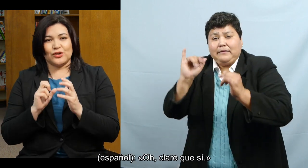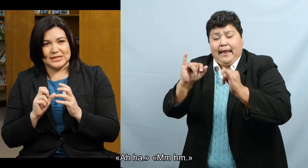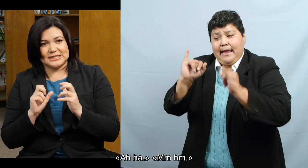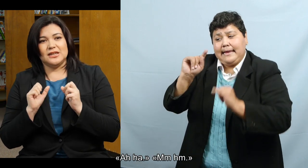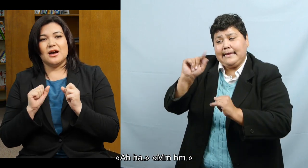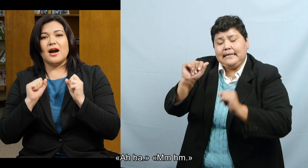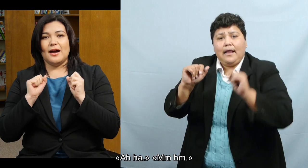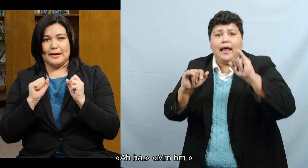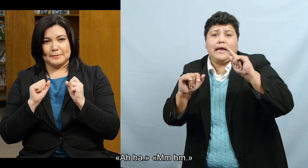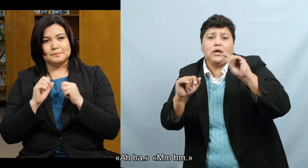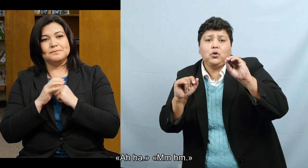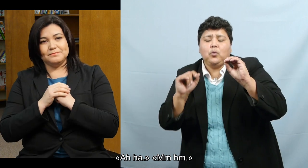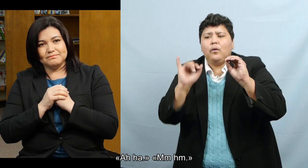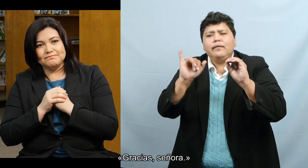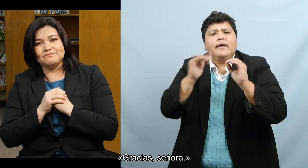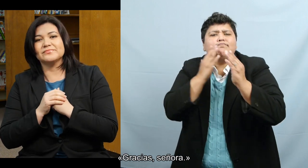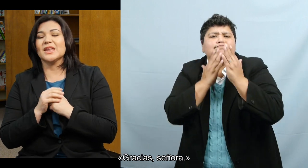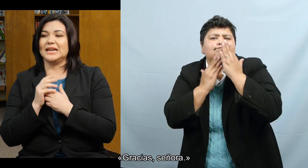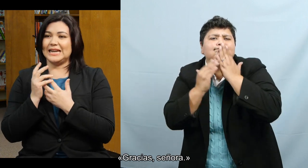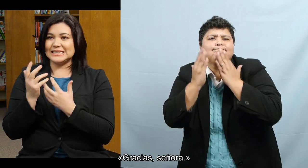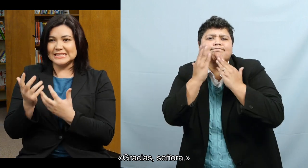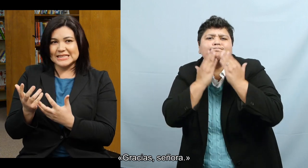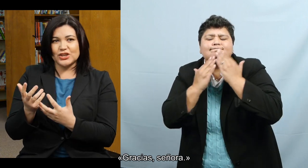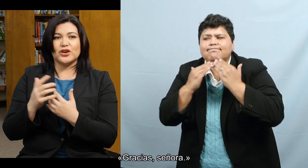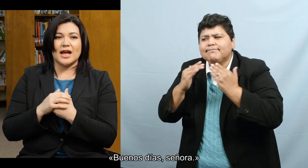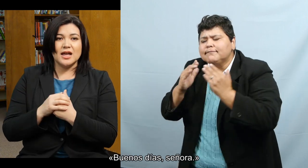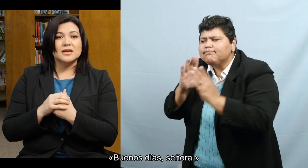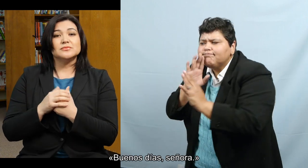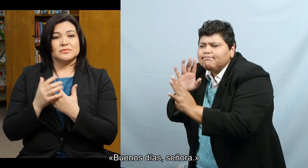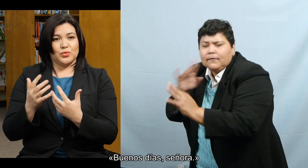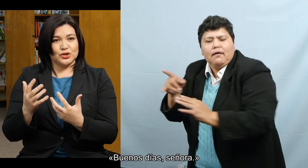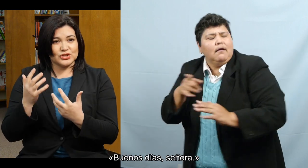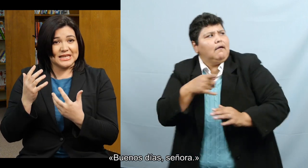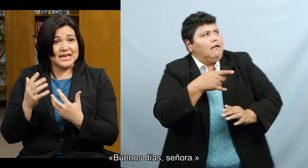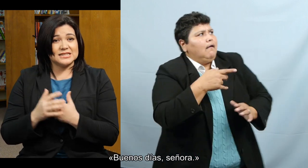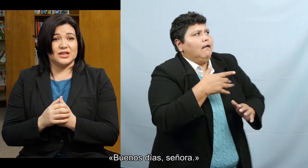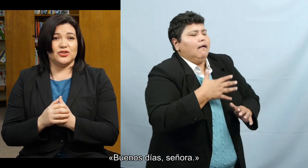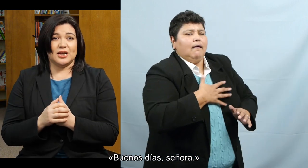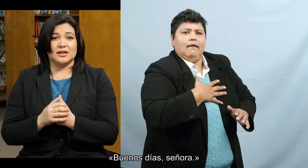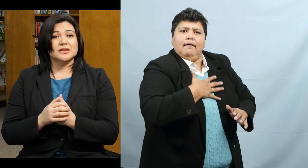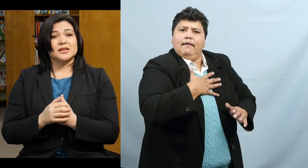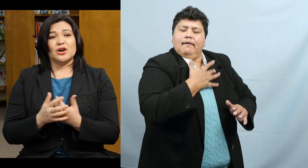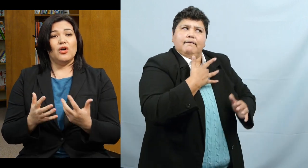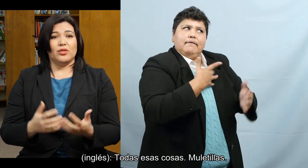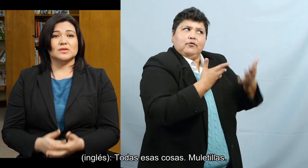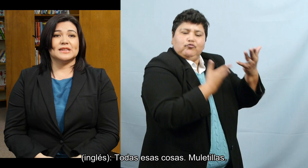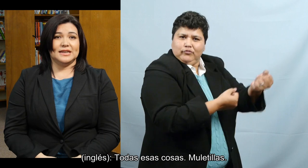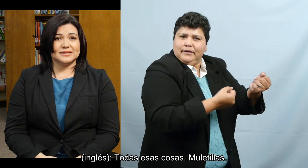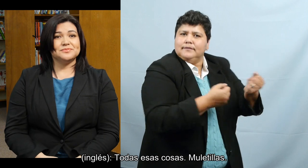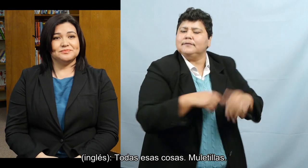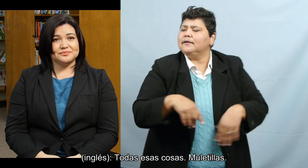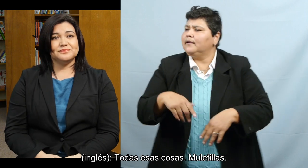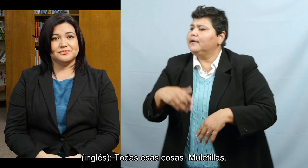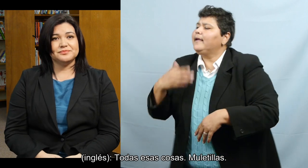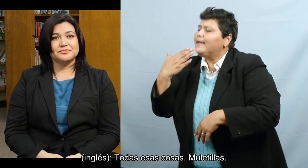Claro que sí, ajá. Gracias señora, buenos dias señora, all those things.